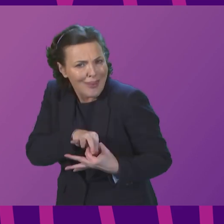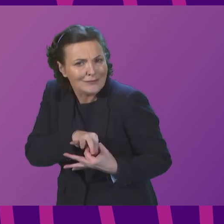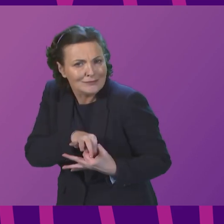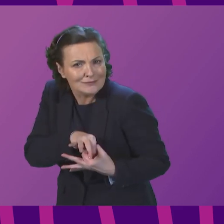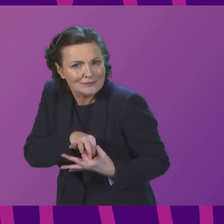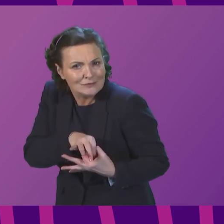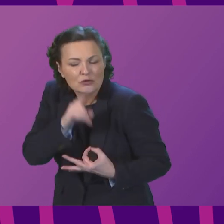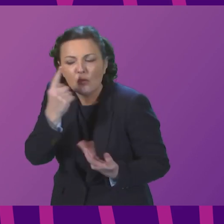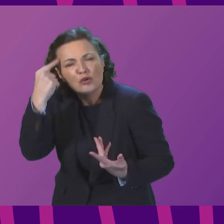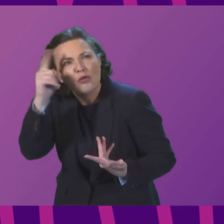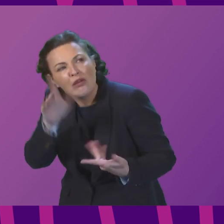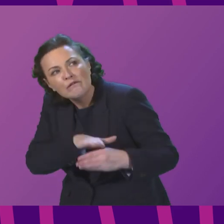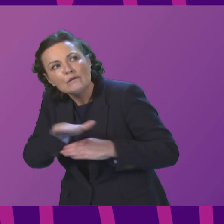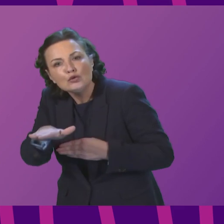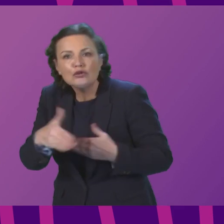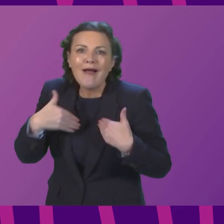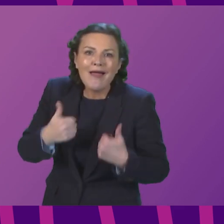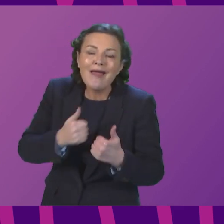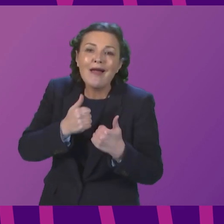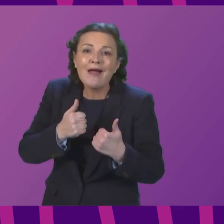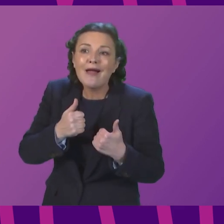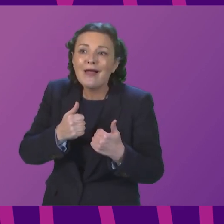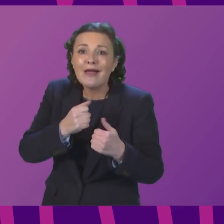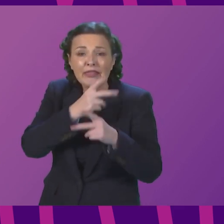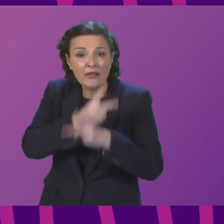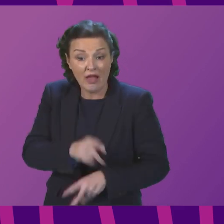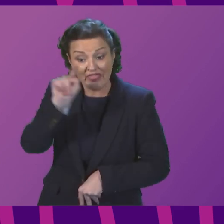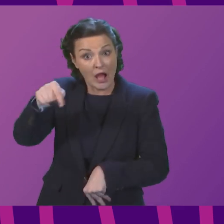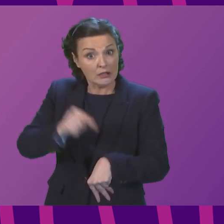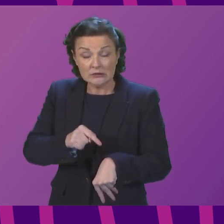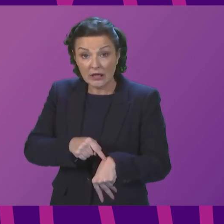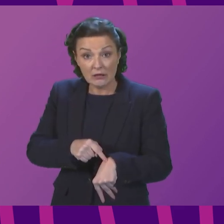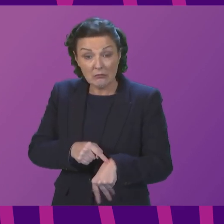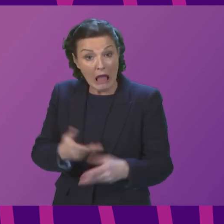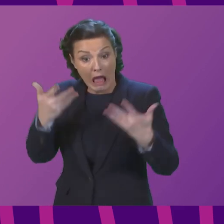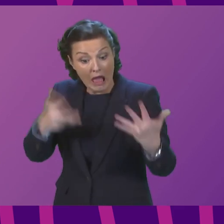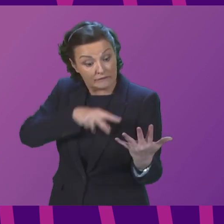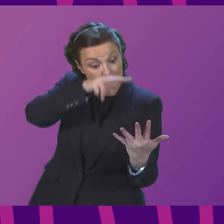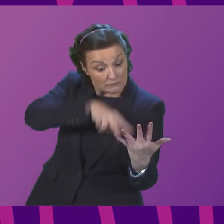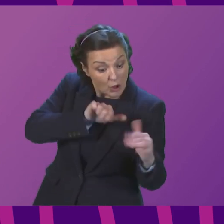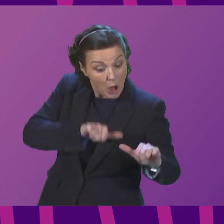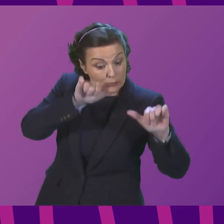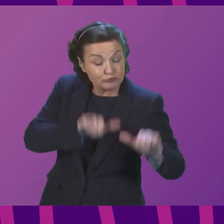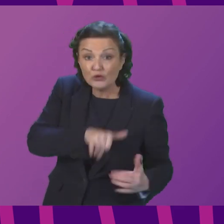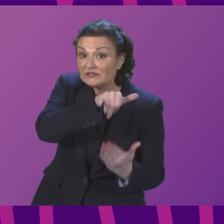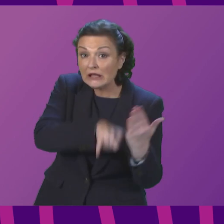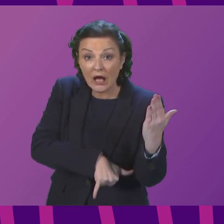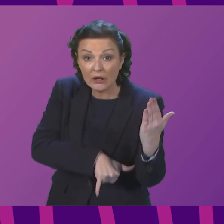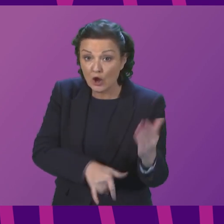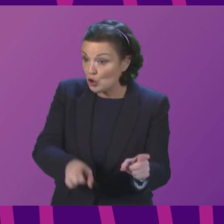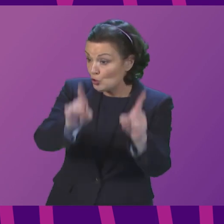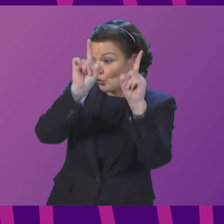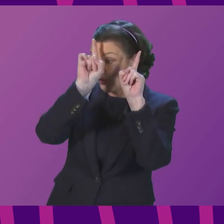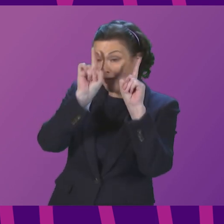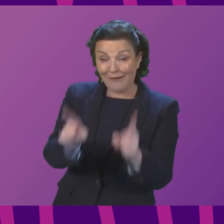of future healthcare pathways, I did not have sight of the article ahead of publication so cannot be accused of